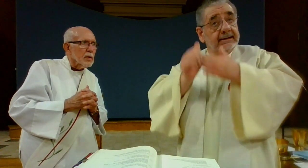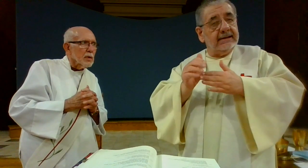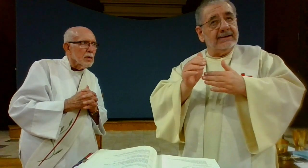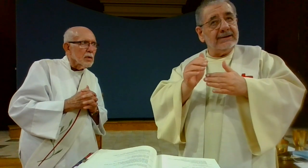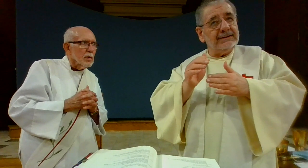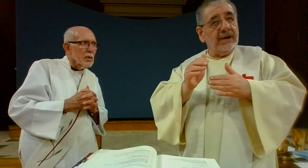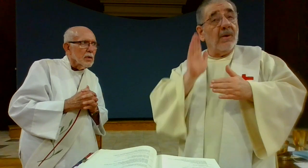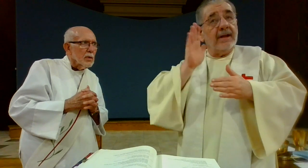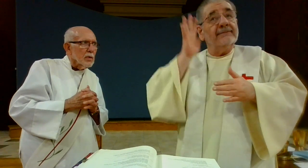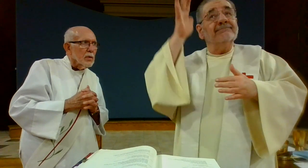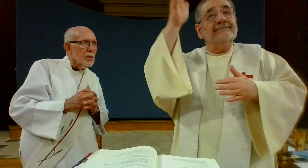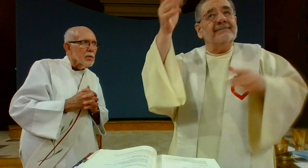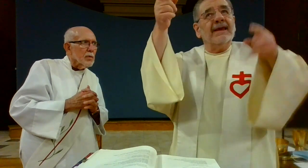What has already come to pass